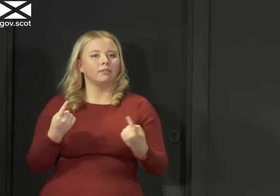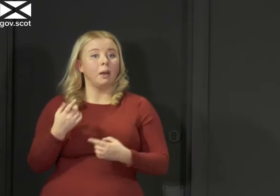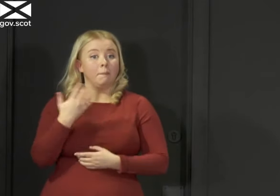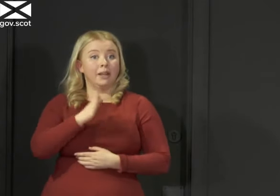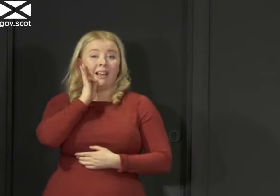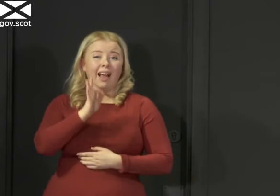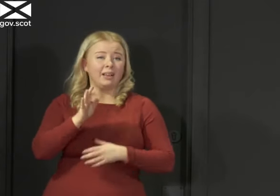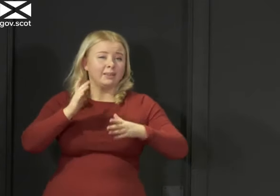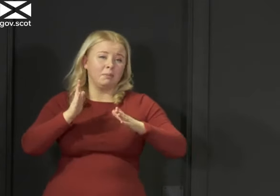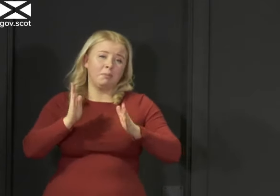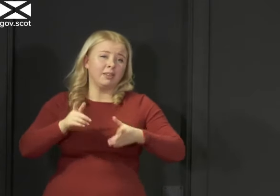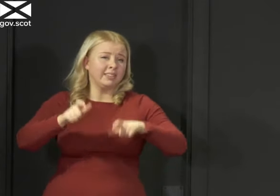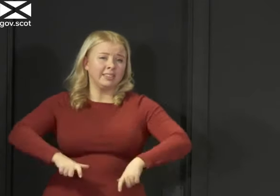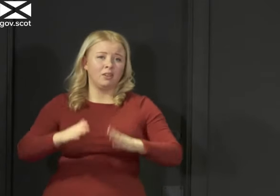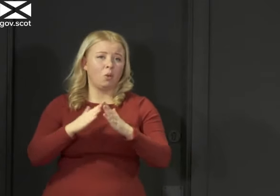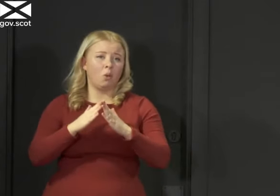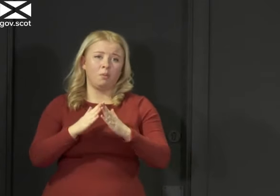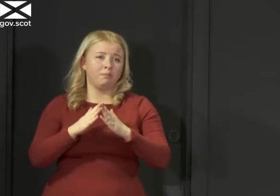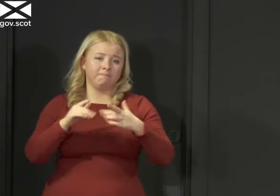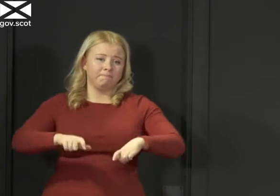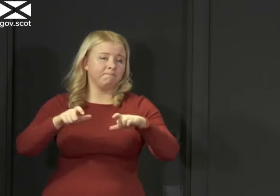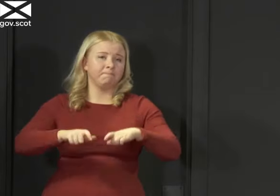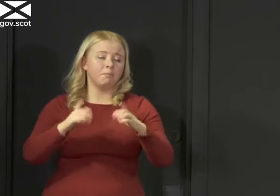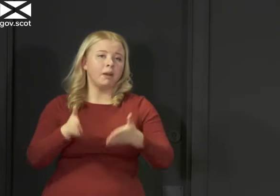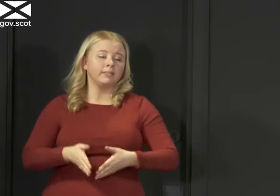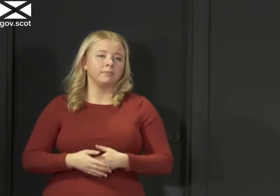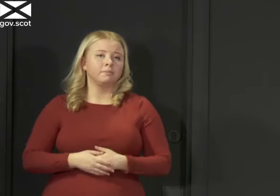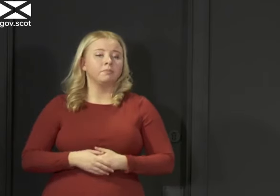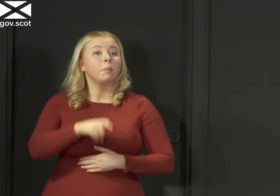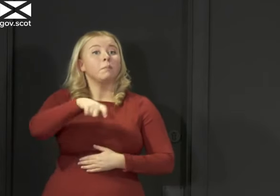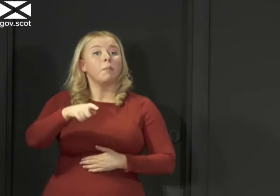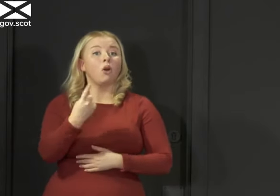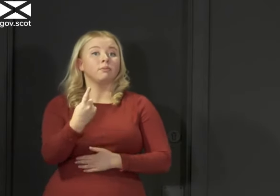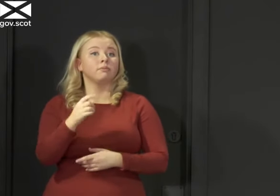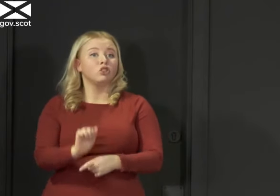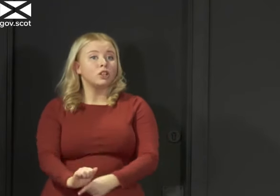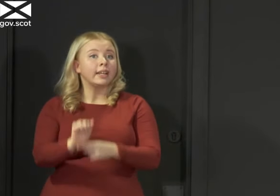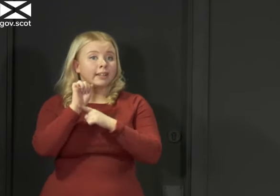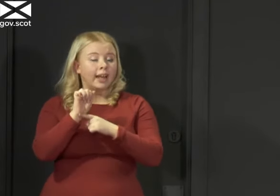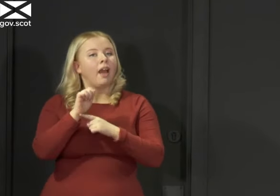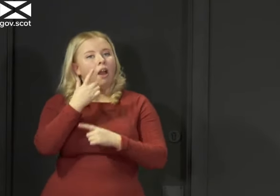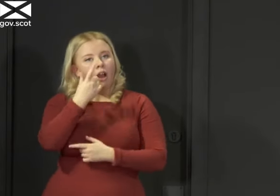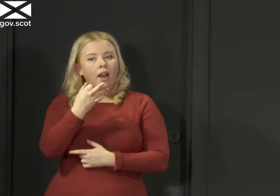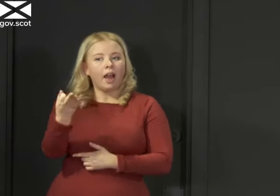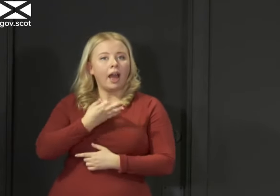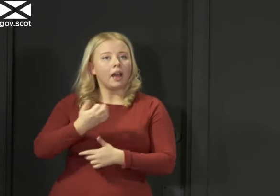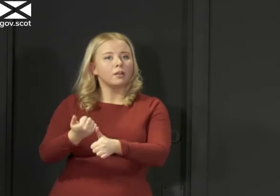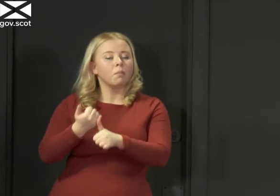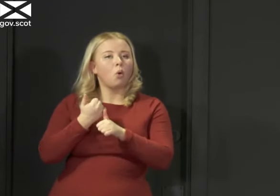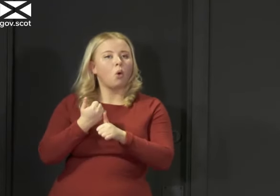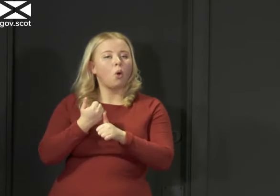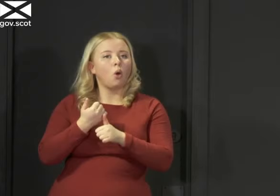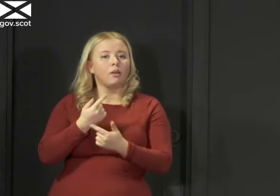stay at home at all times. People who are shielding can ask for support and receive information through a text messaging